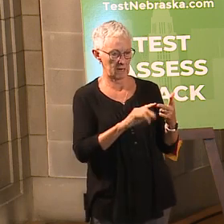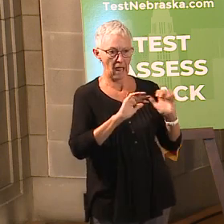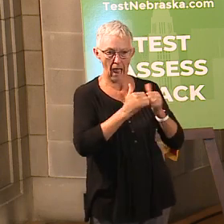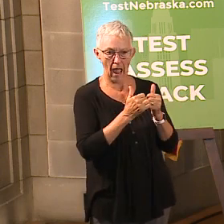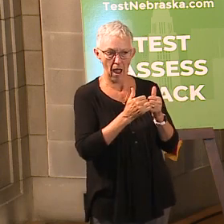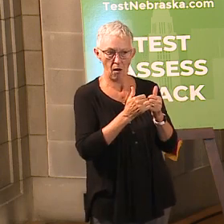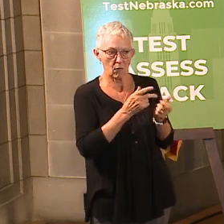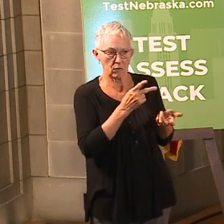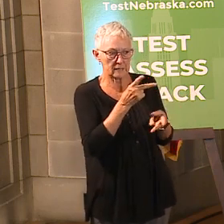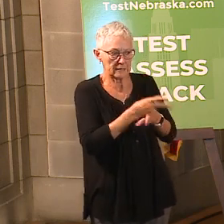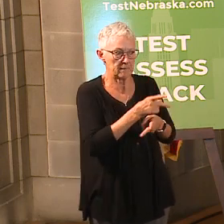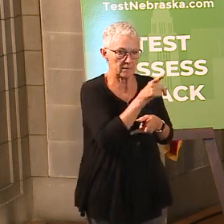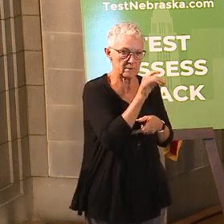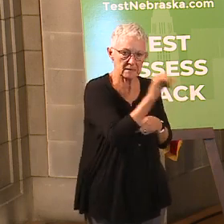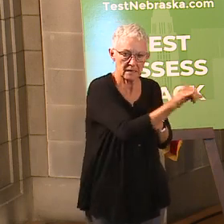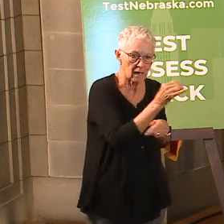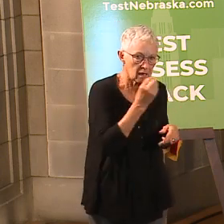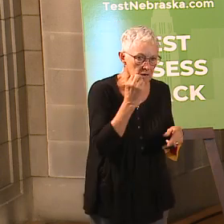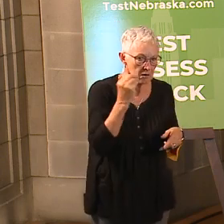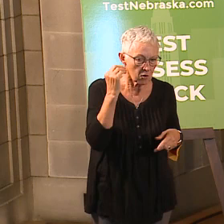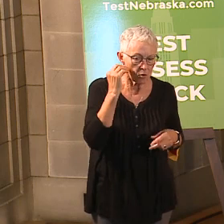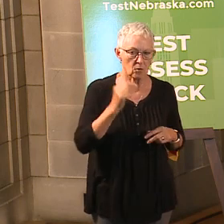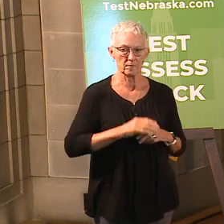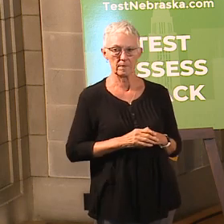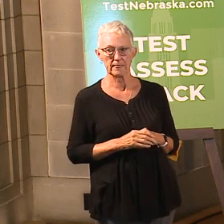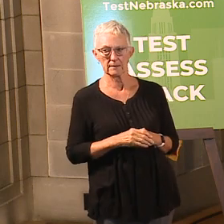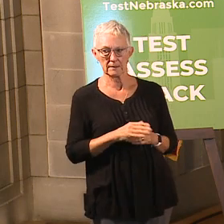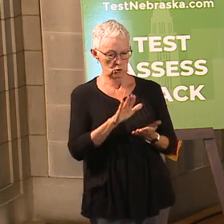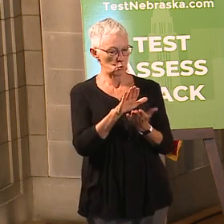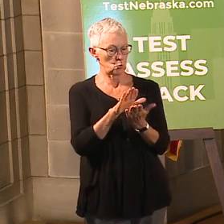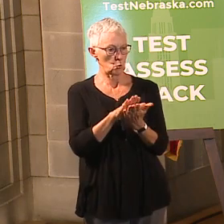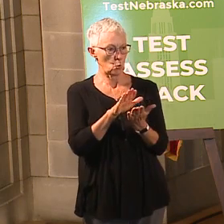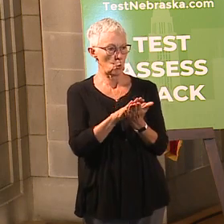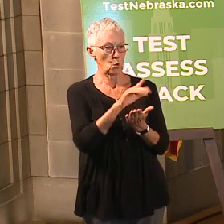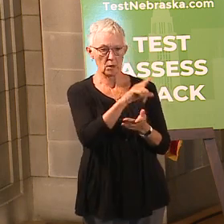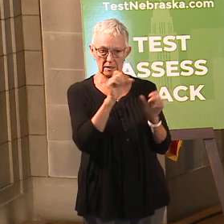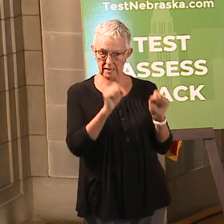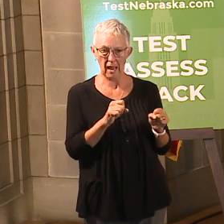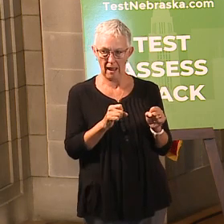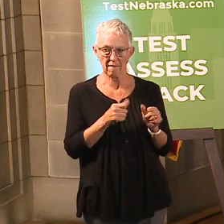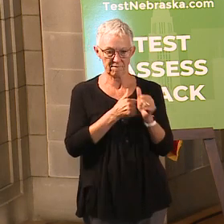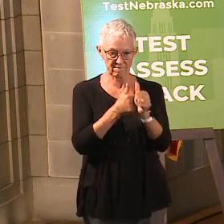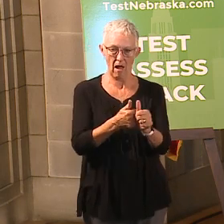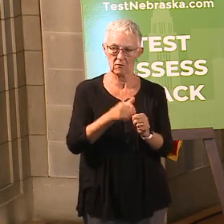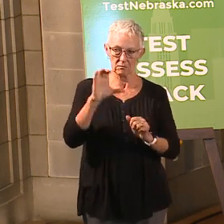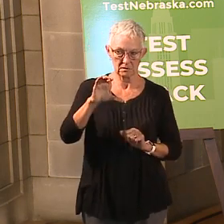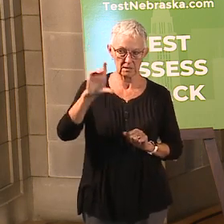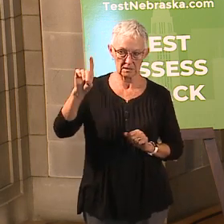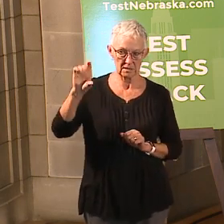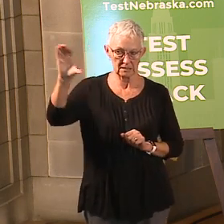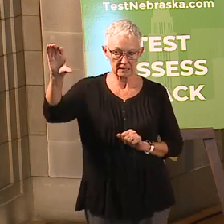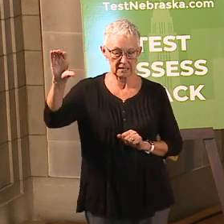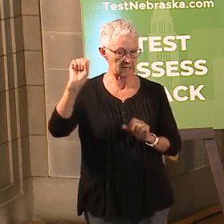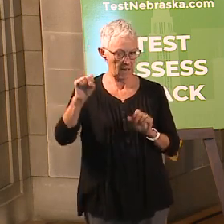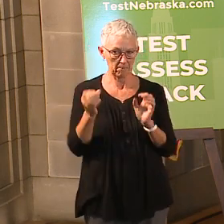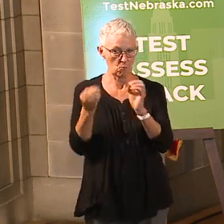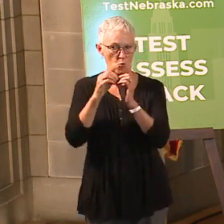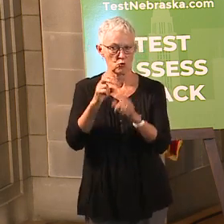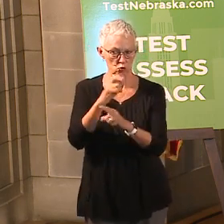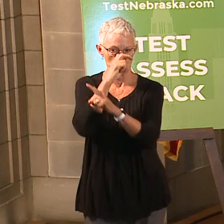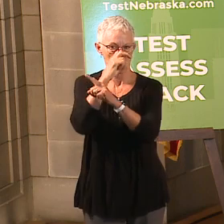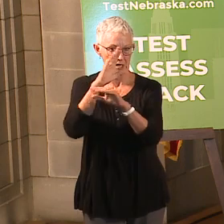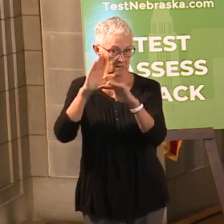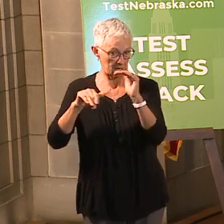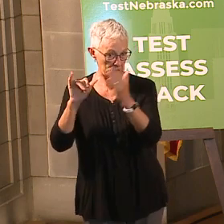Please note that schools can use stricter CDC guidance if they choose, but the minimum expectation is outlined in the health